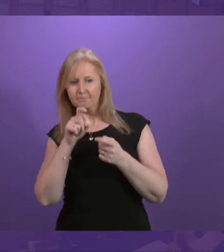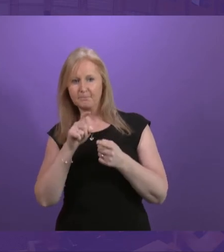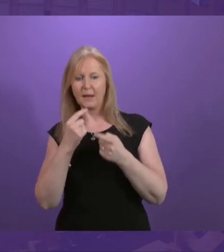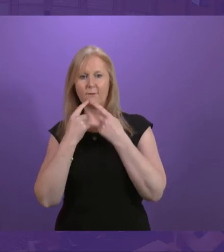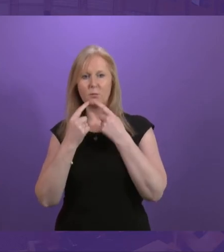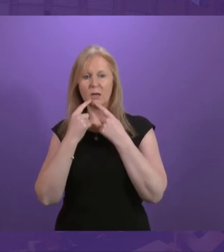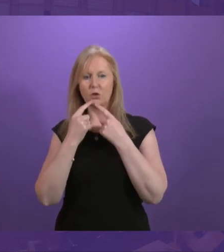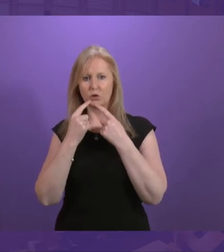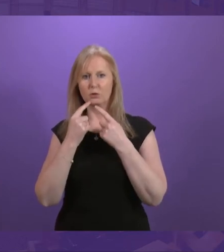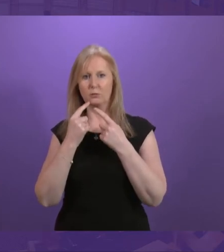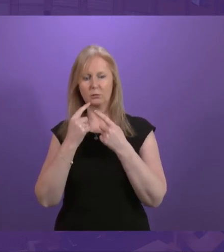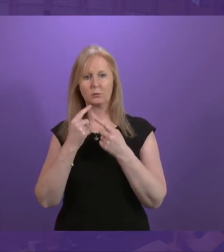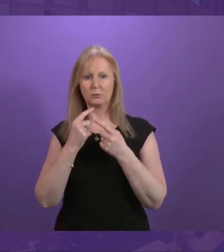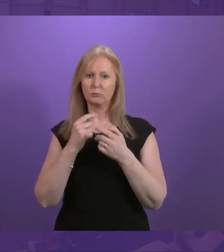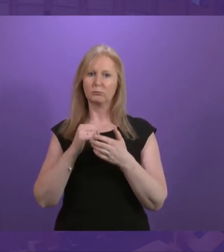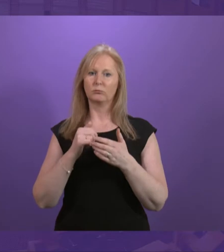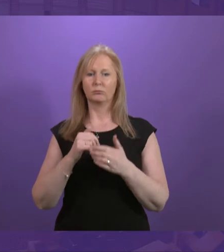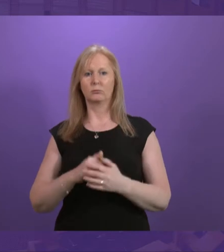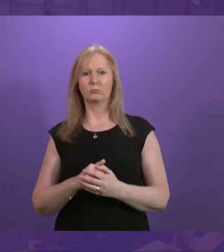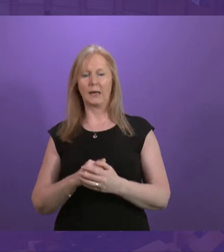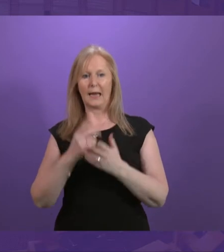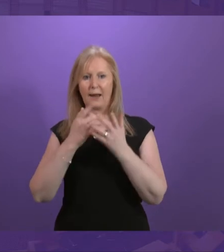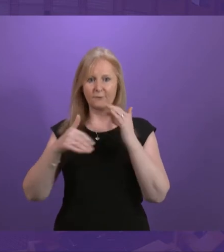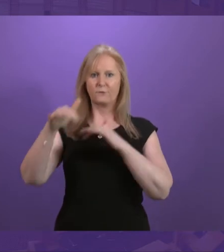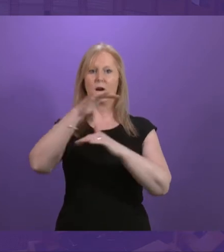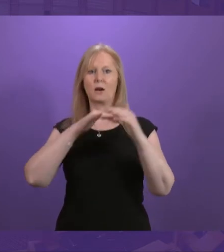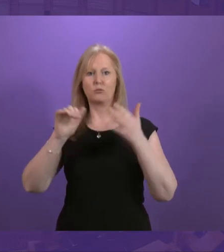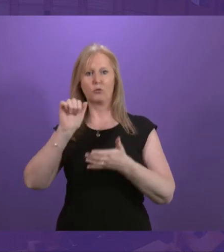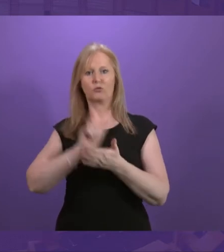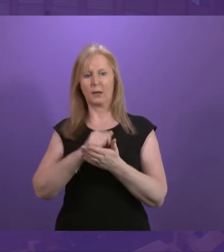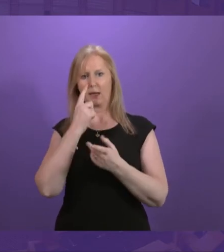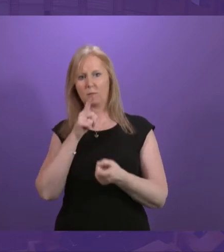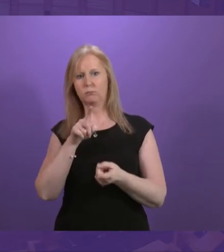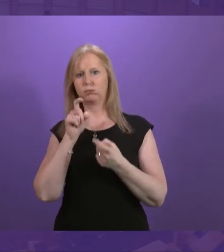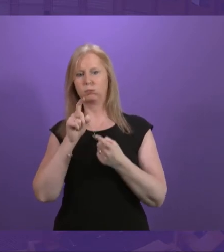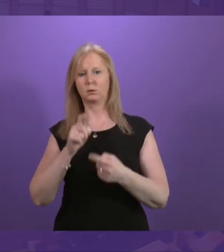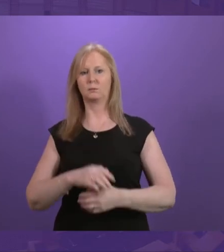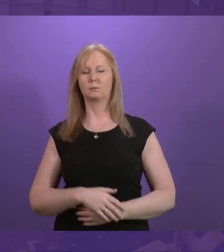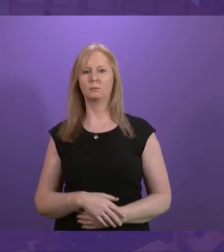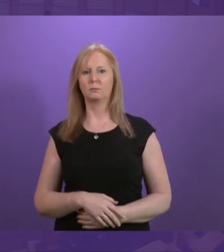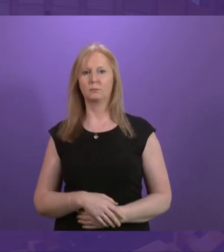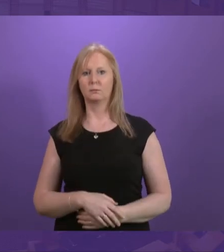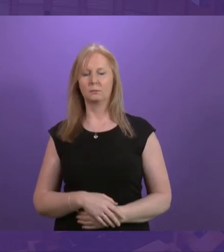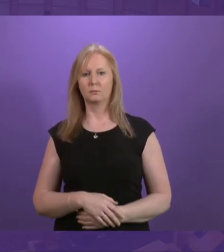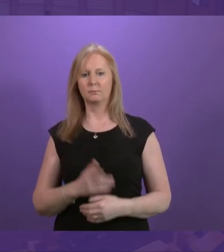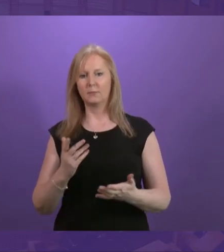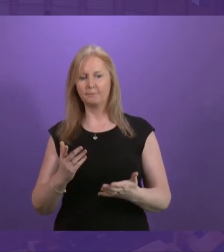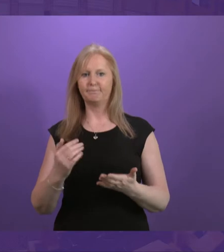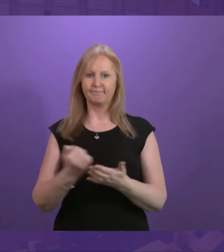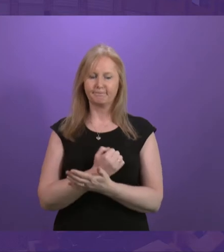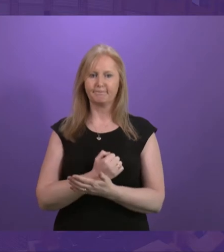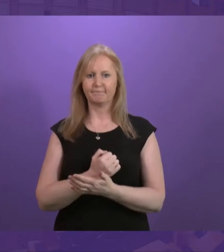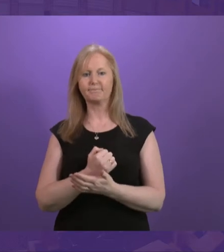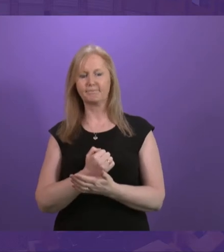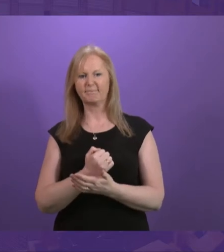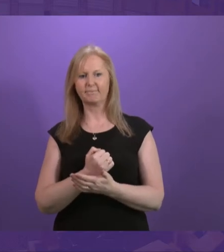well or adequately as long as the environment is right. Sadly, by and large the environment in many